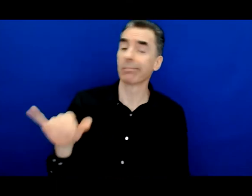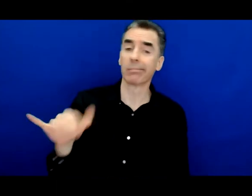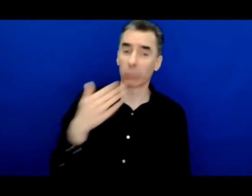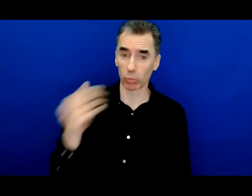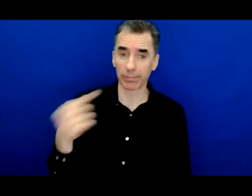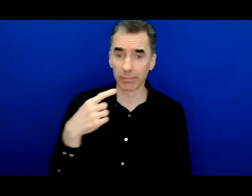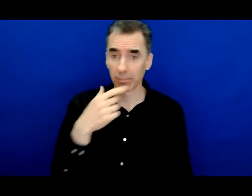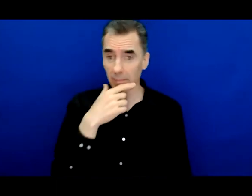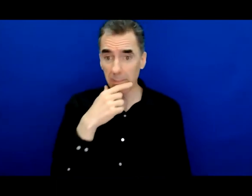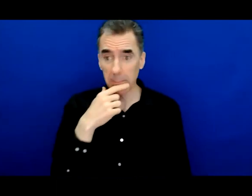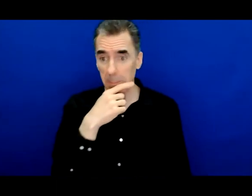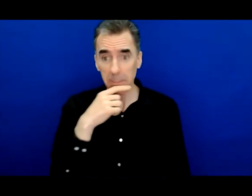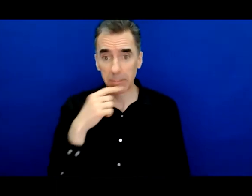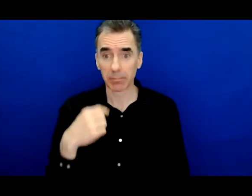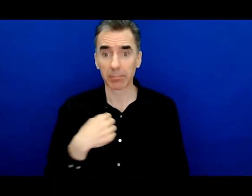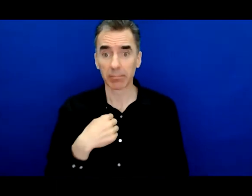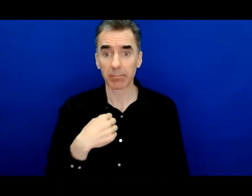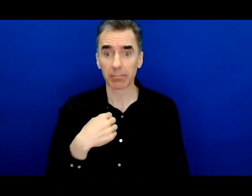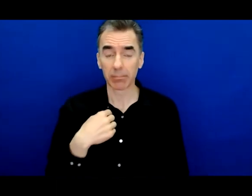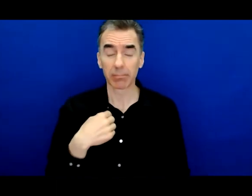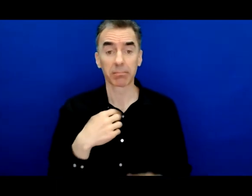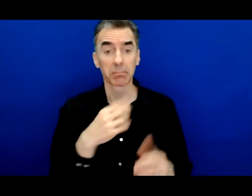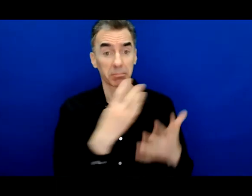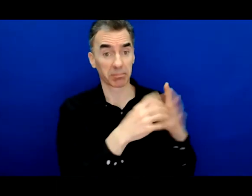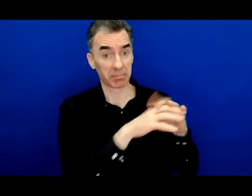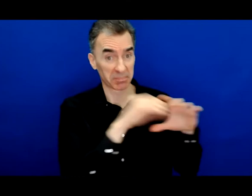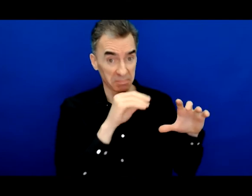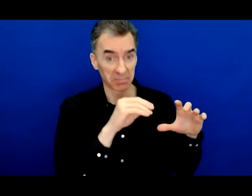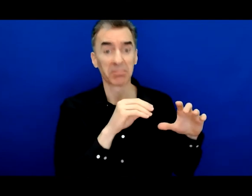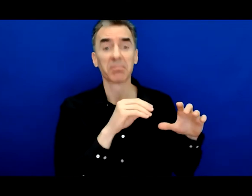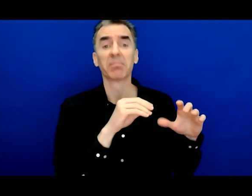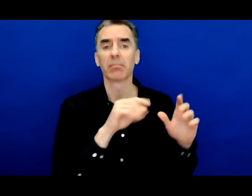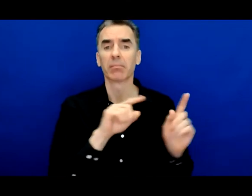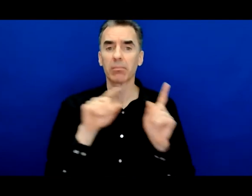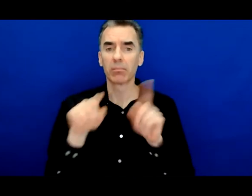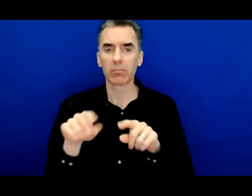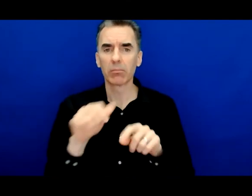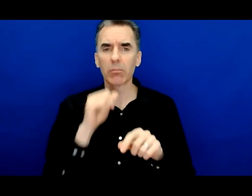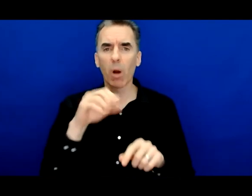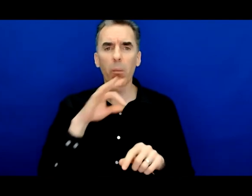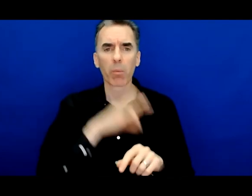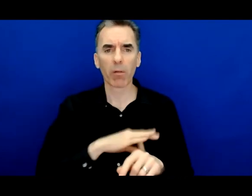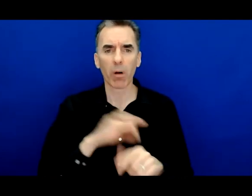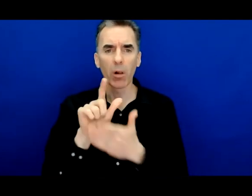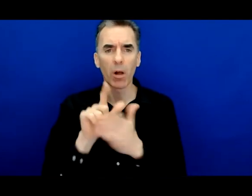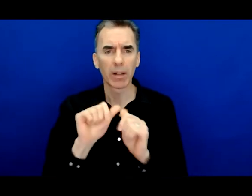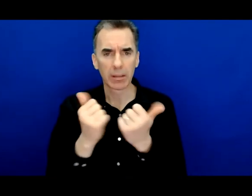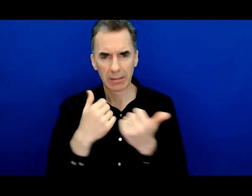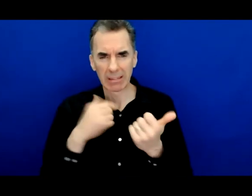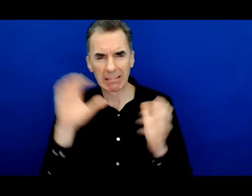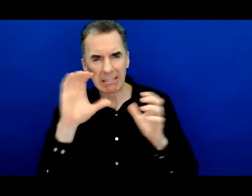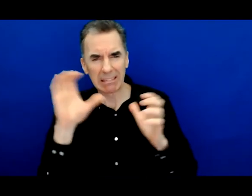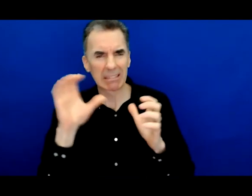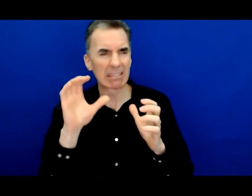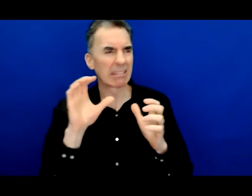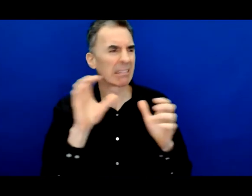so I went from exiting prison to landing at a non-profit public interest law firm after searching for a job for a month and being turned